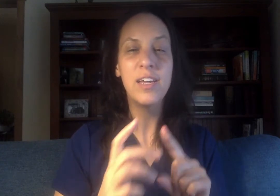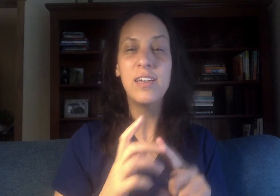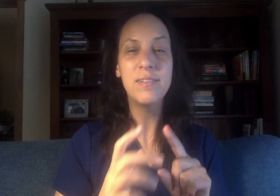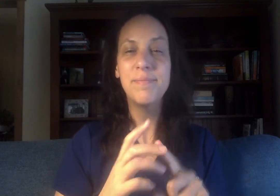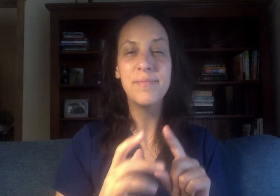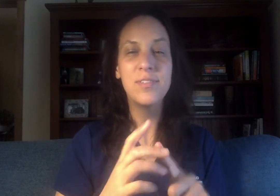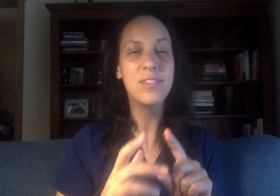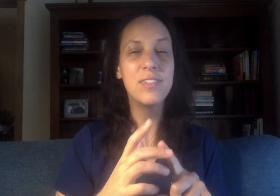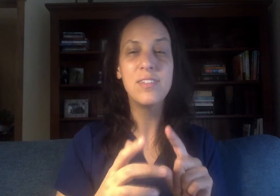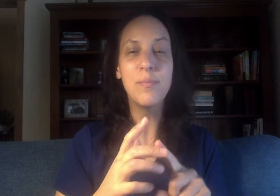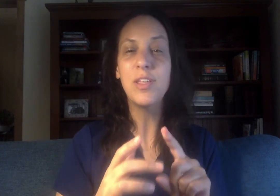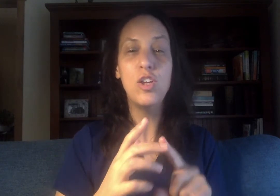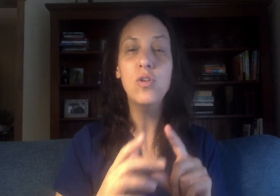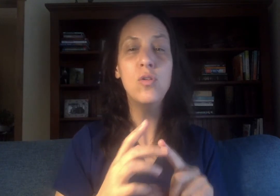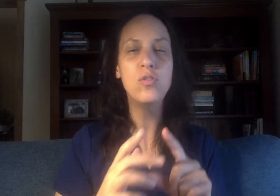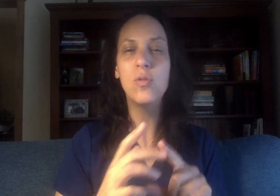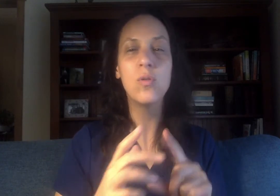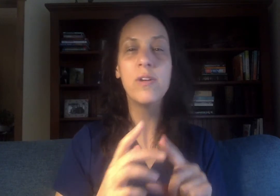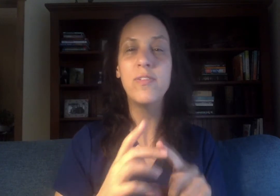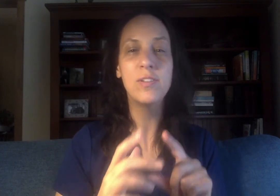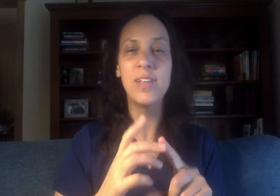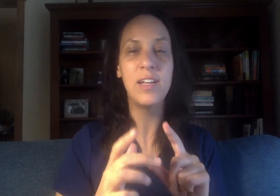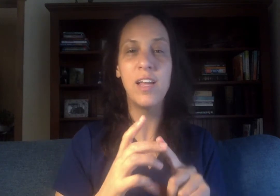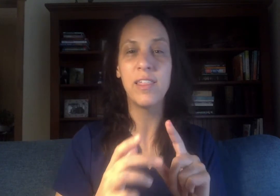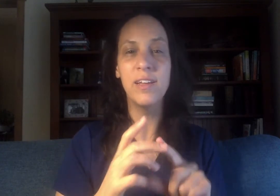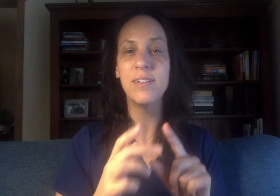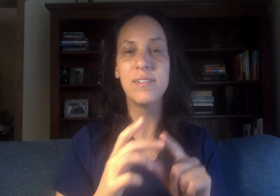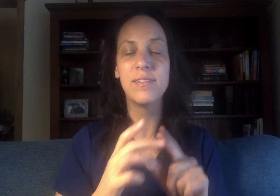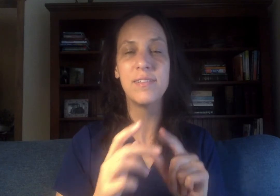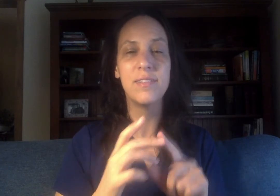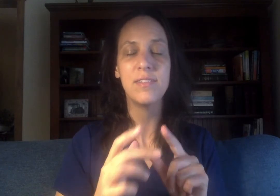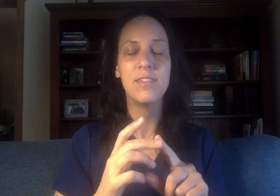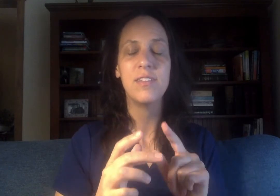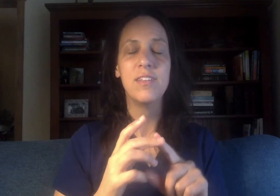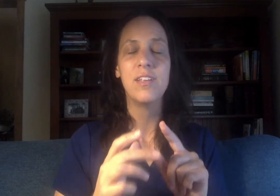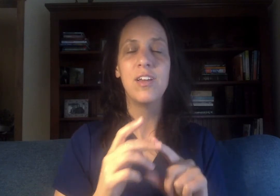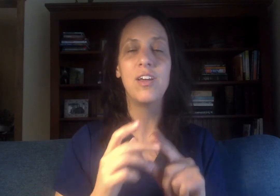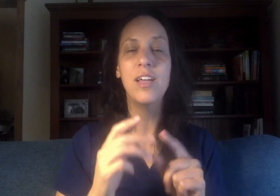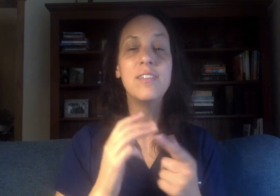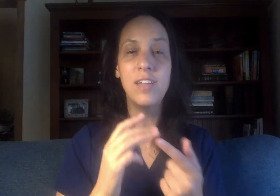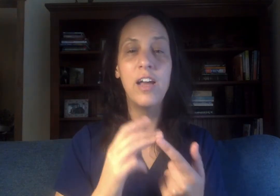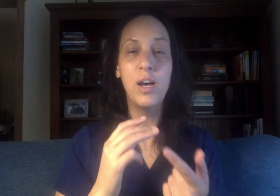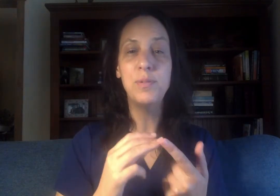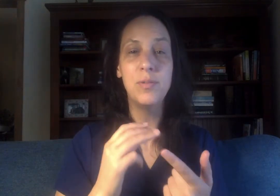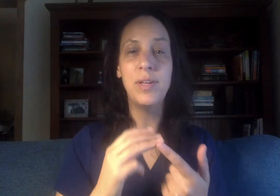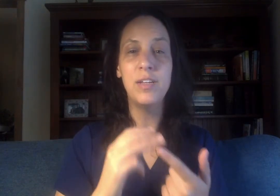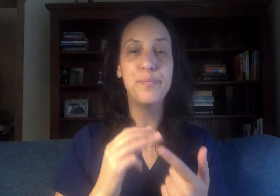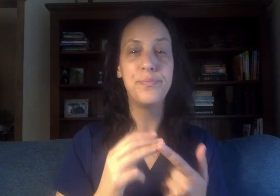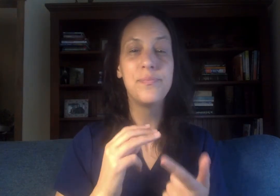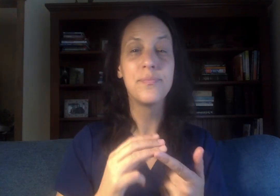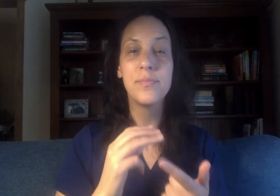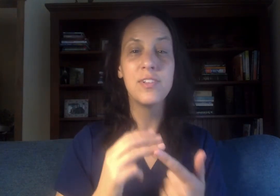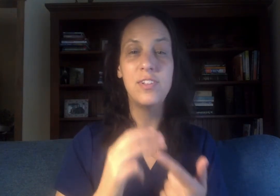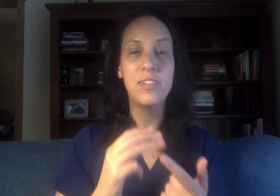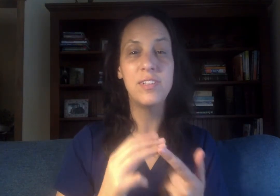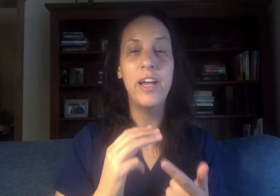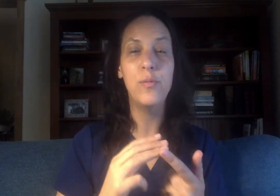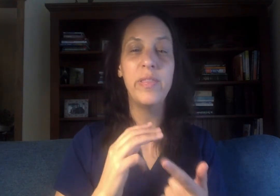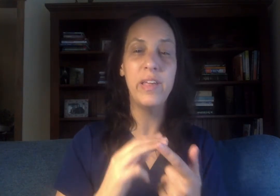something huge or it feels like nothing it's not up to me to decide what the